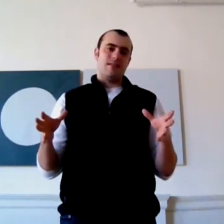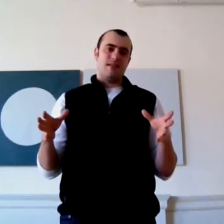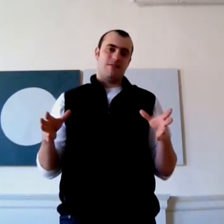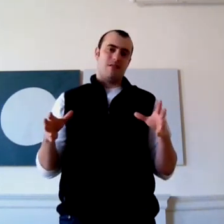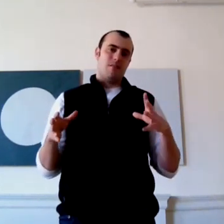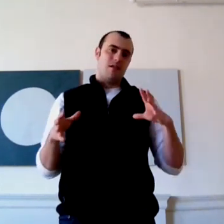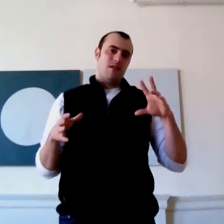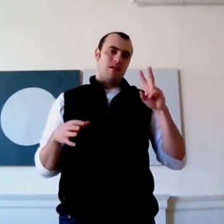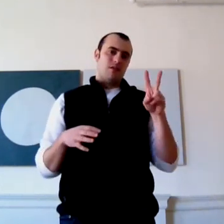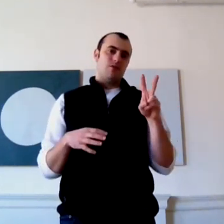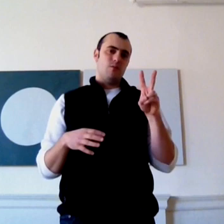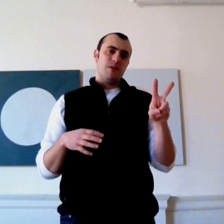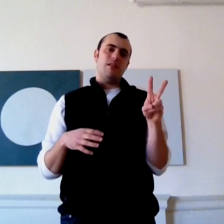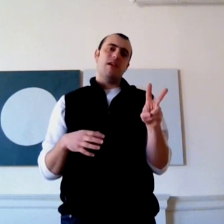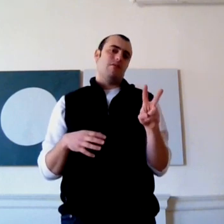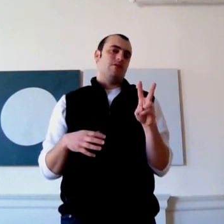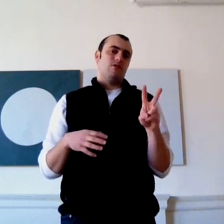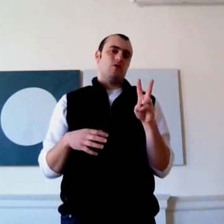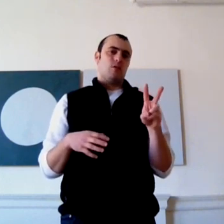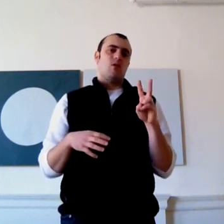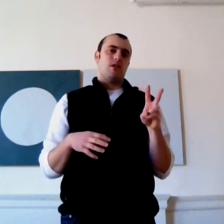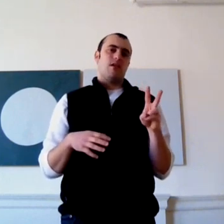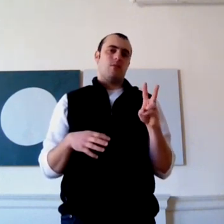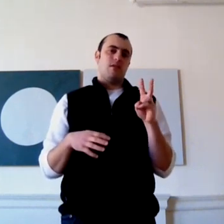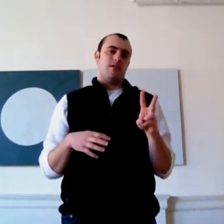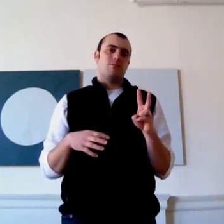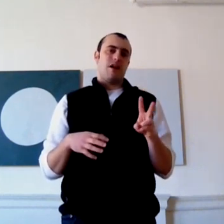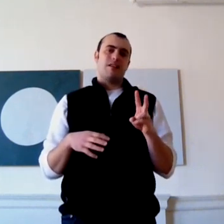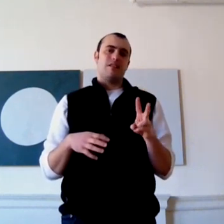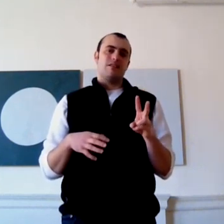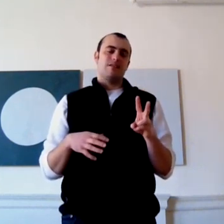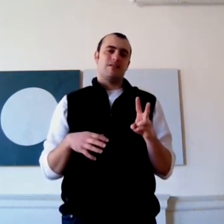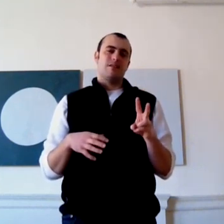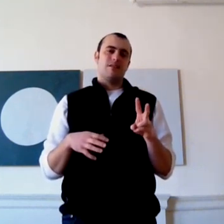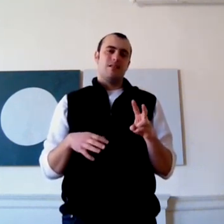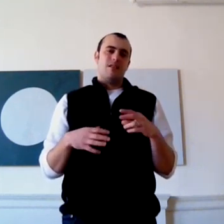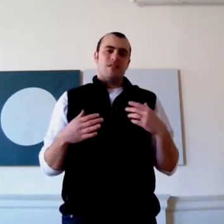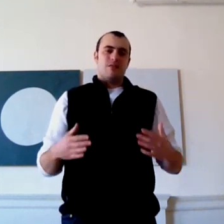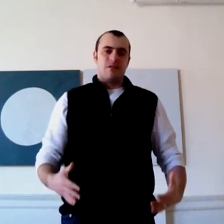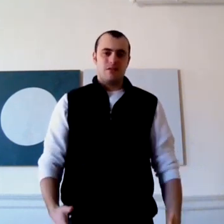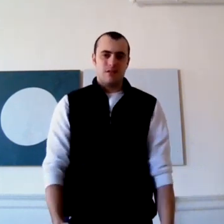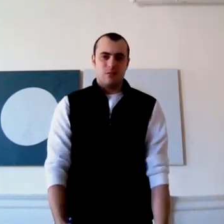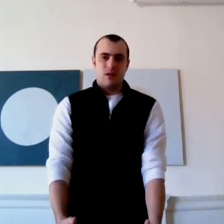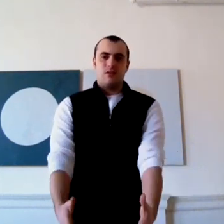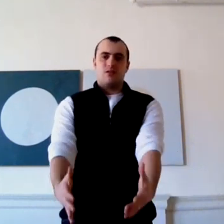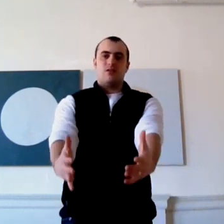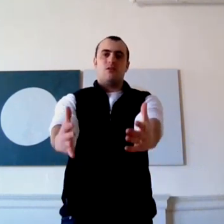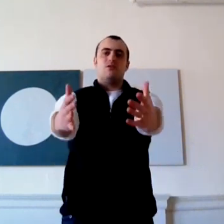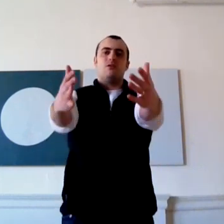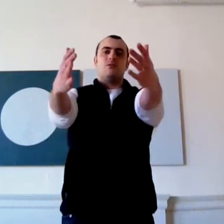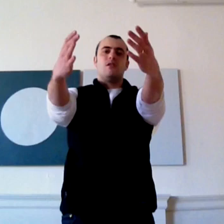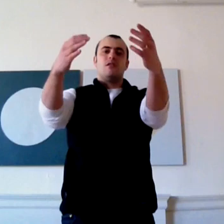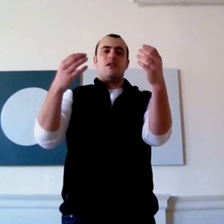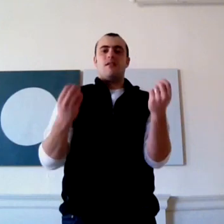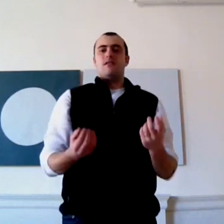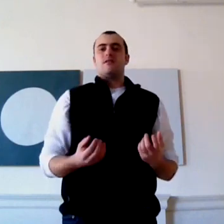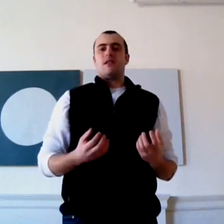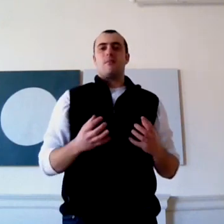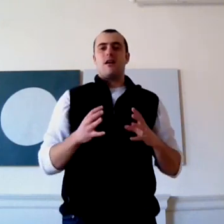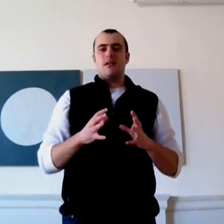see it from, there are two big levels that you can work on with this practice. The first thing, what I just showed you, the obvious thing about it